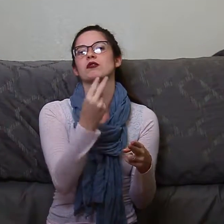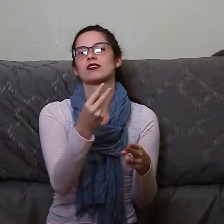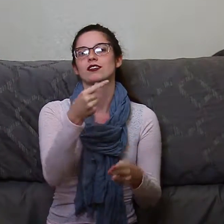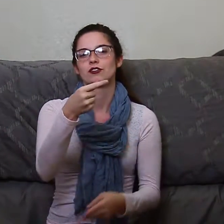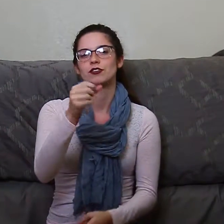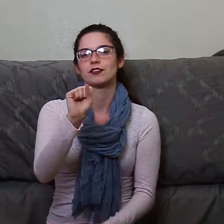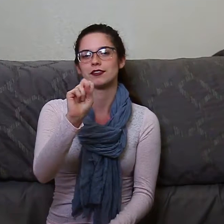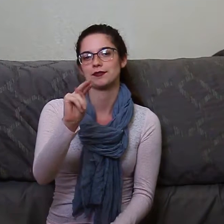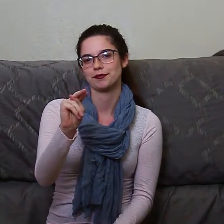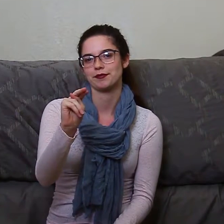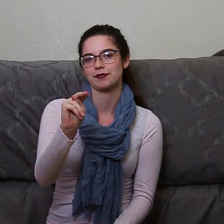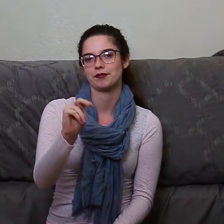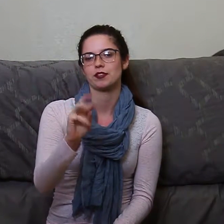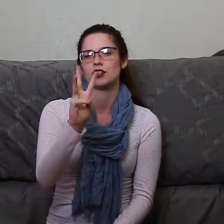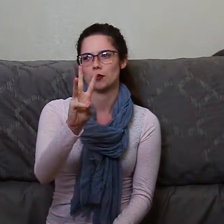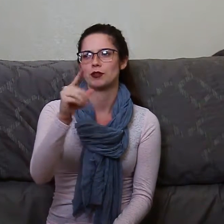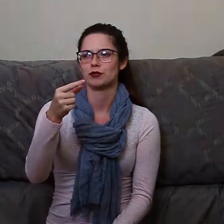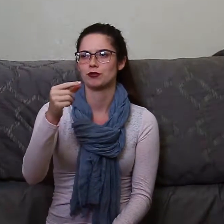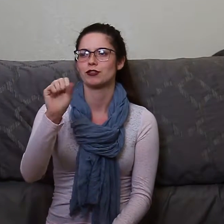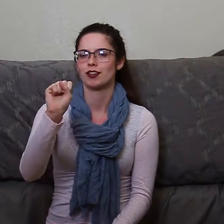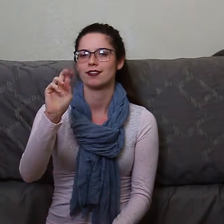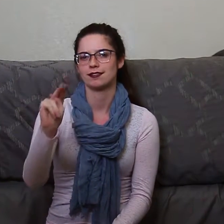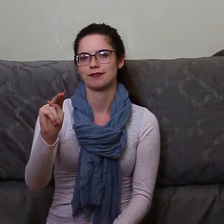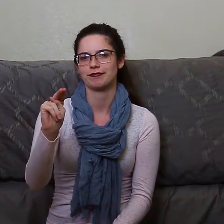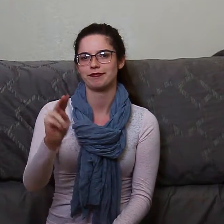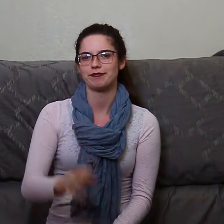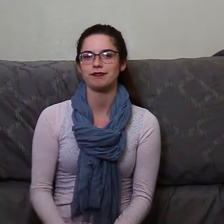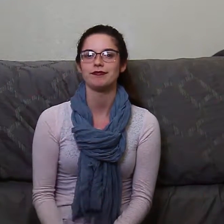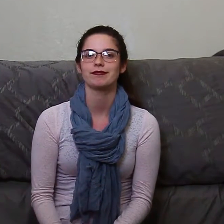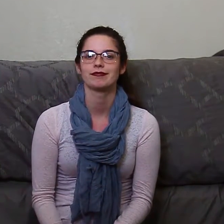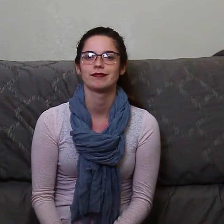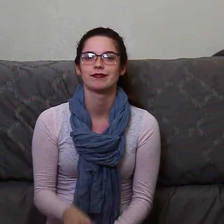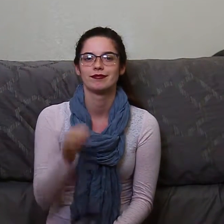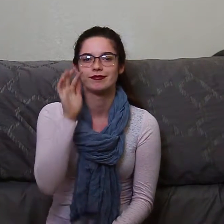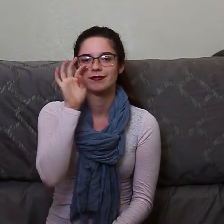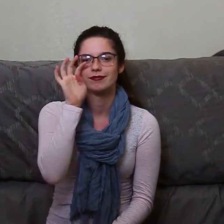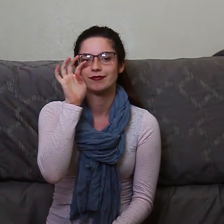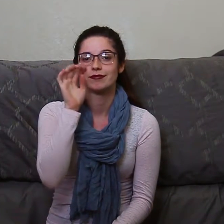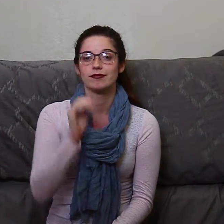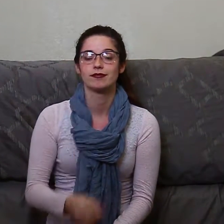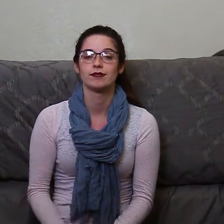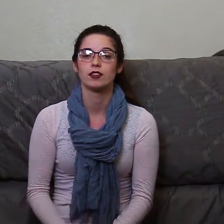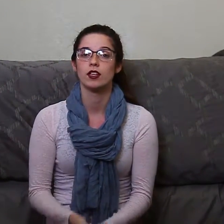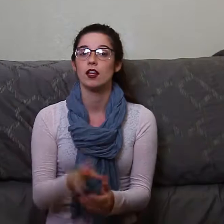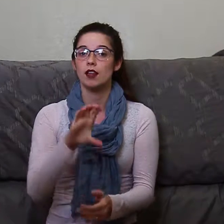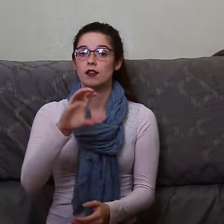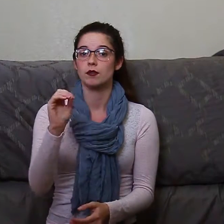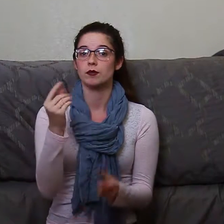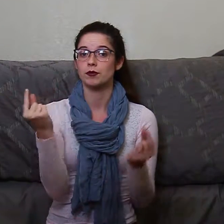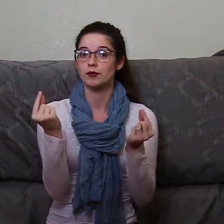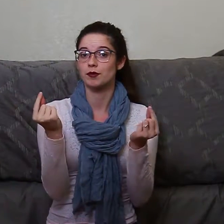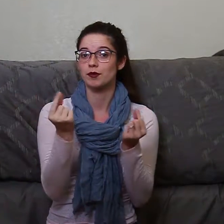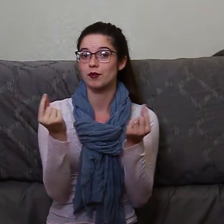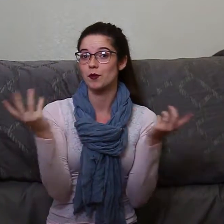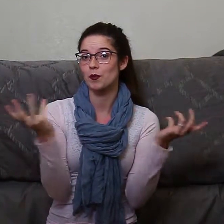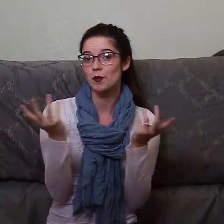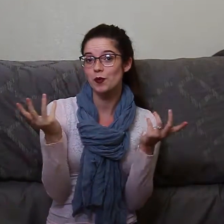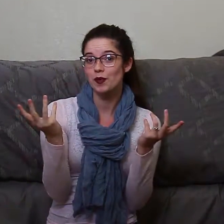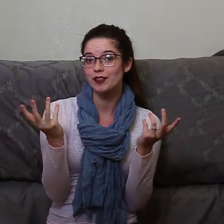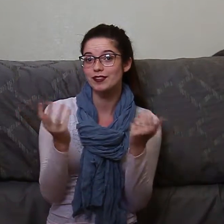company. And what they provide is a comprehensive website behind an extremely steep paywall. Like tens of